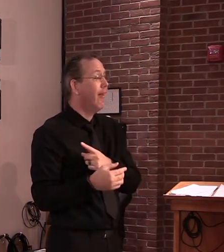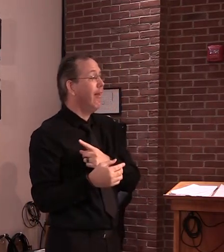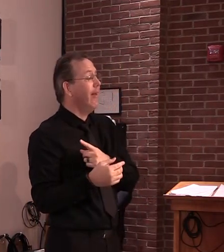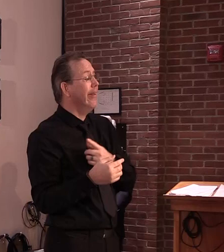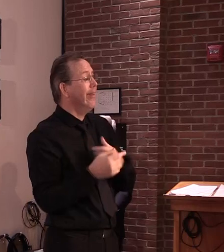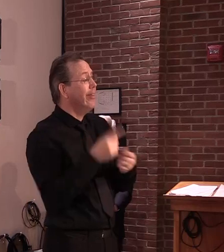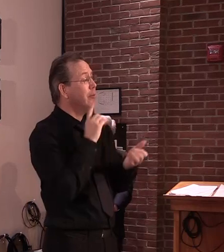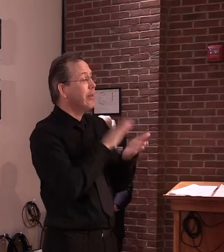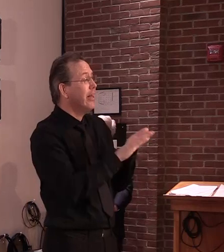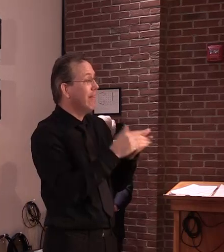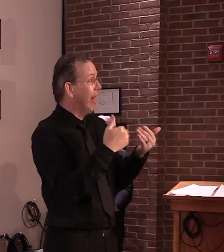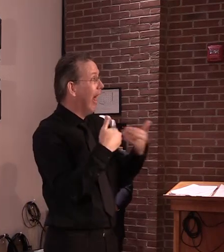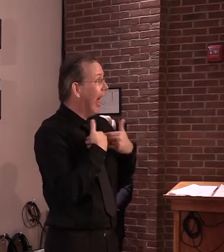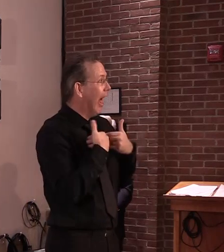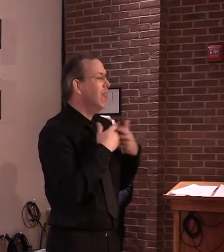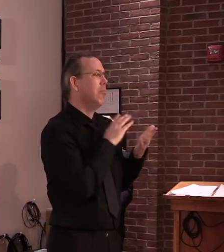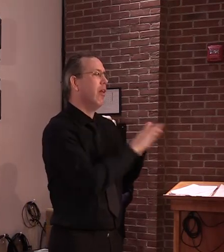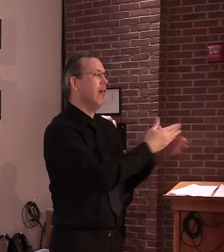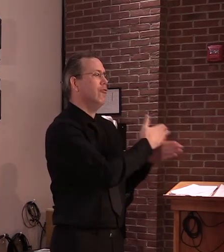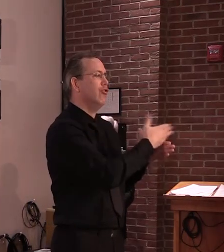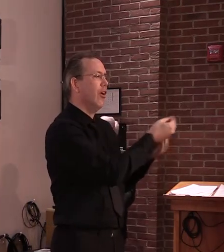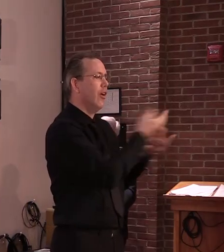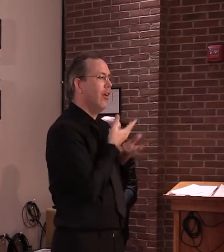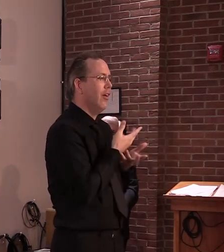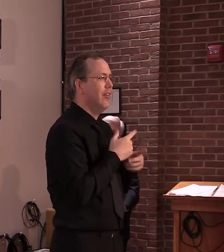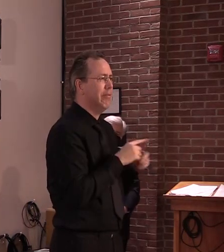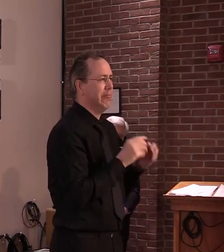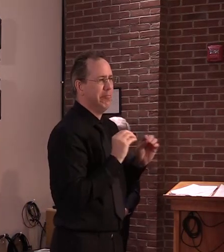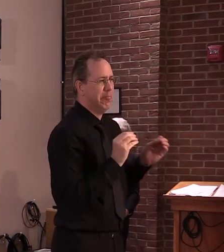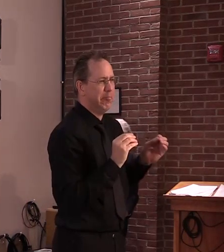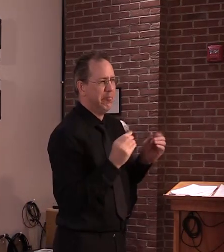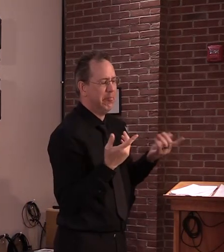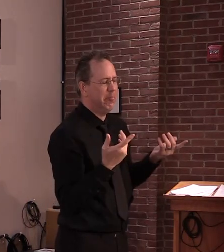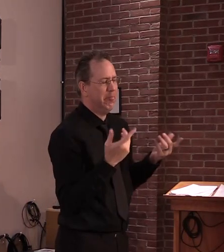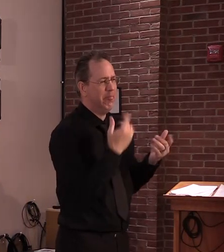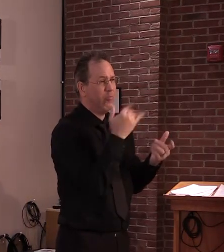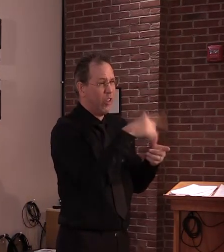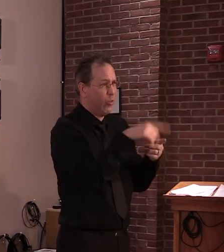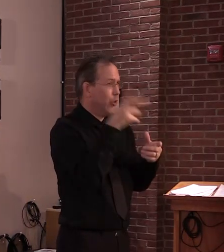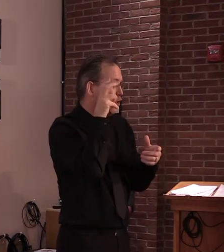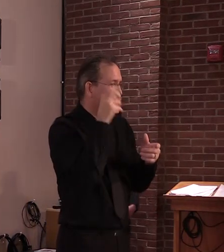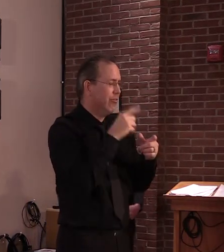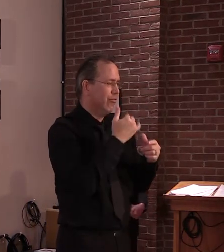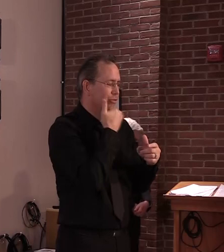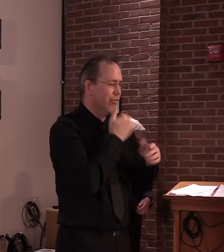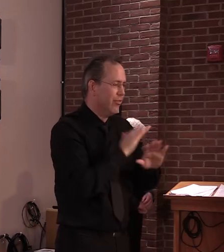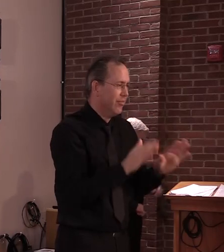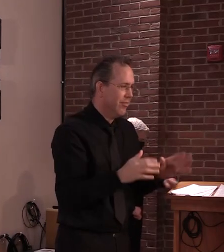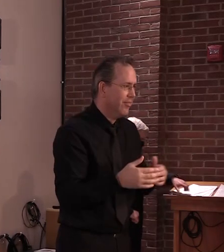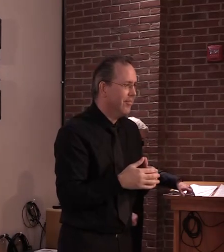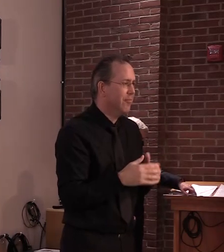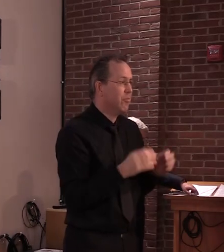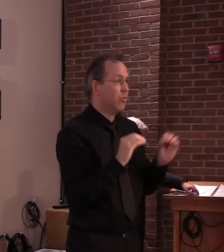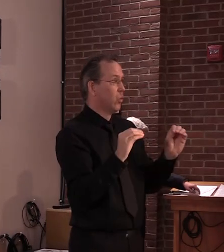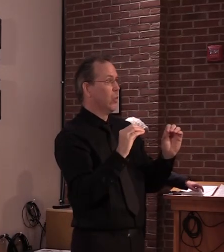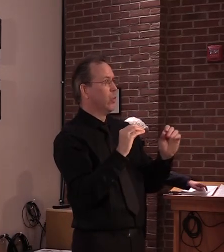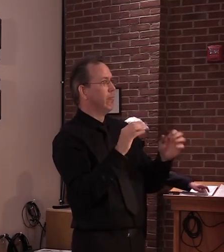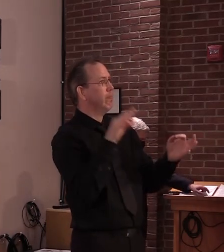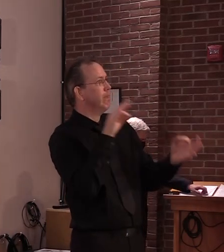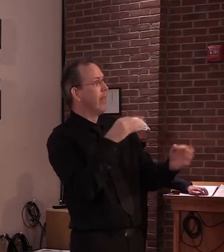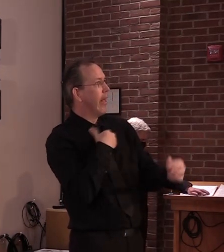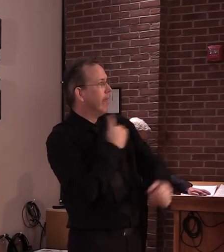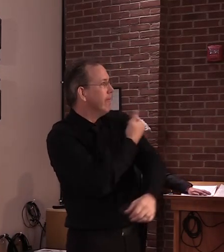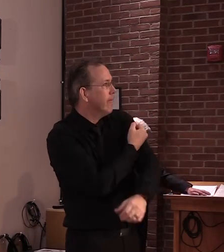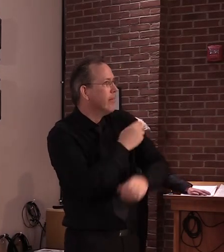you're right. There is no vaccine now. And, you know, in the rosiest of pictures